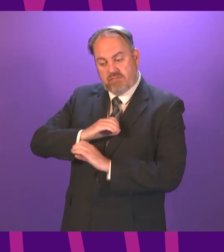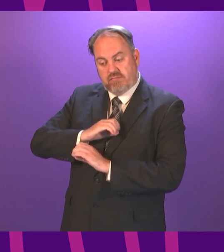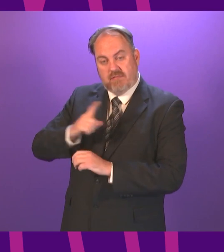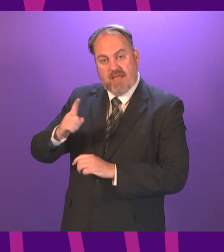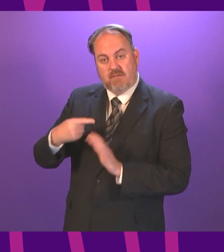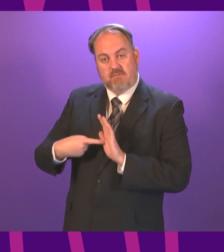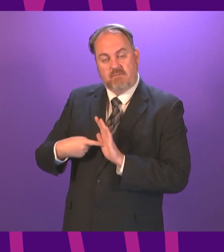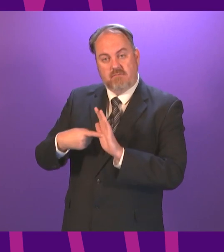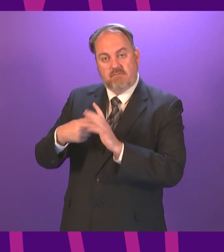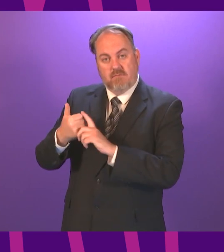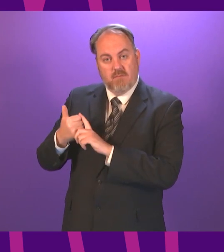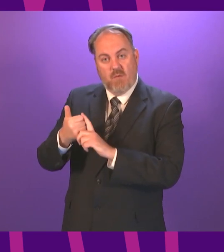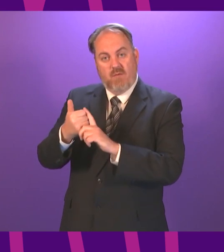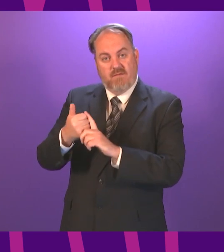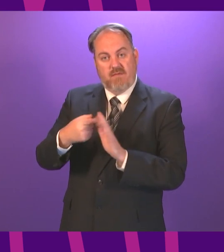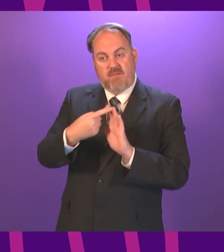motion.